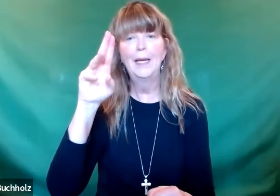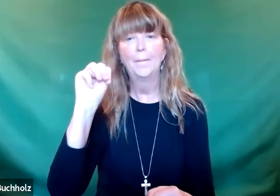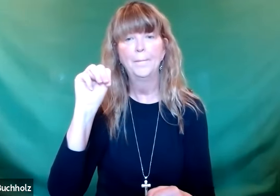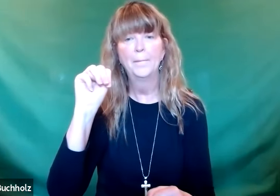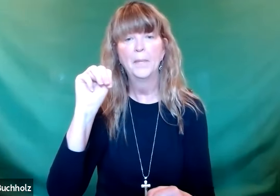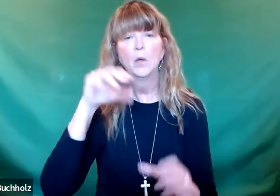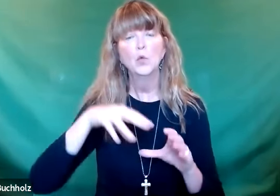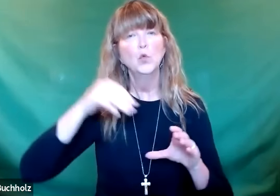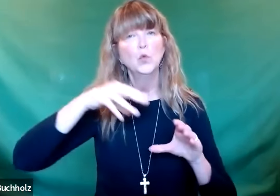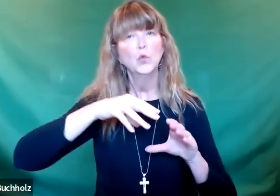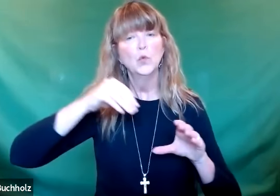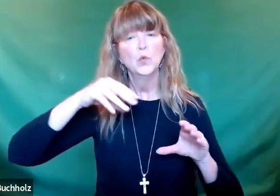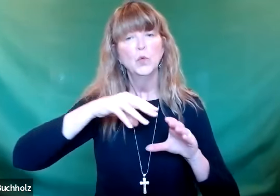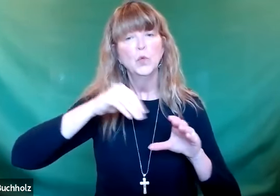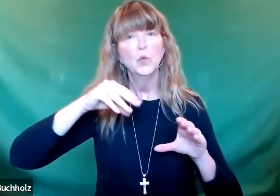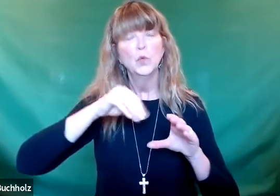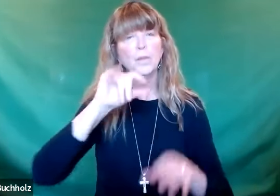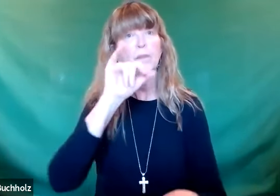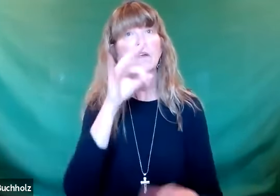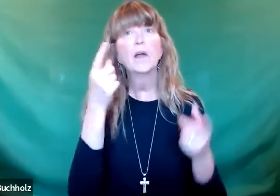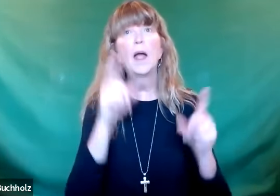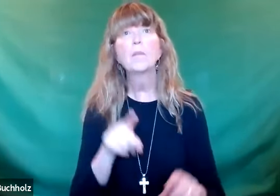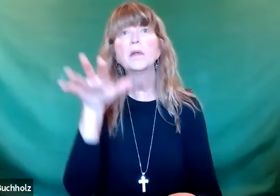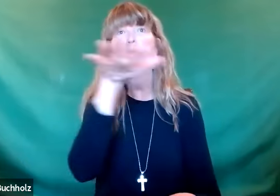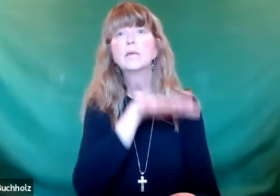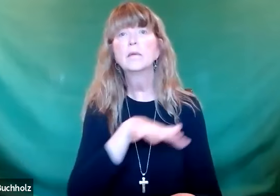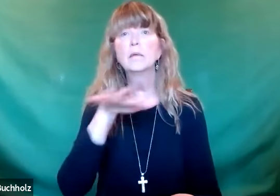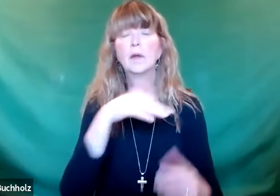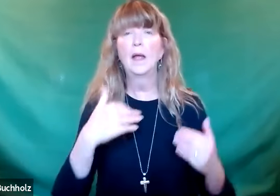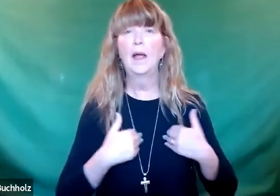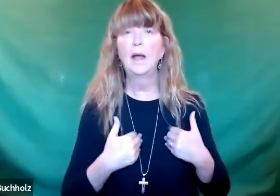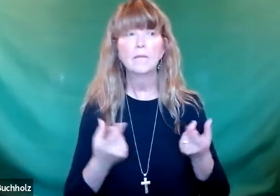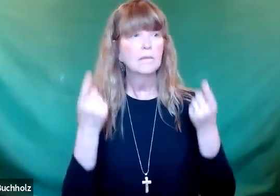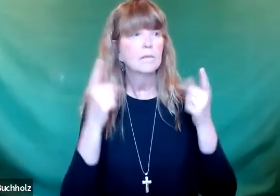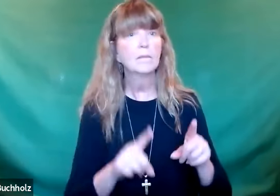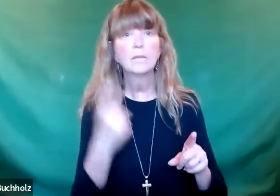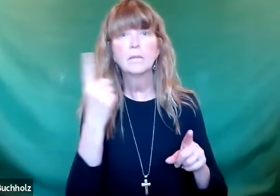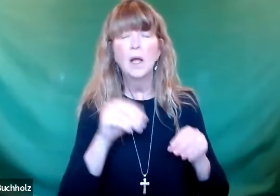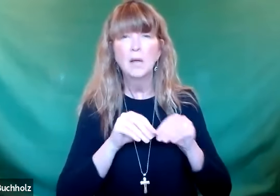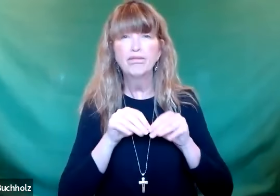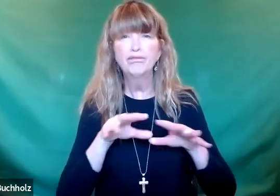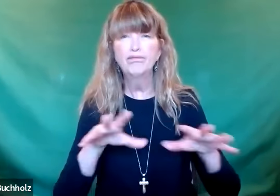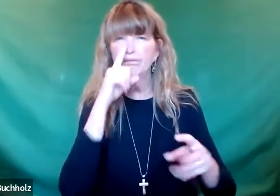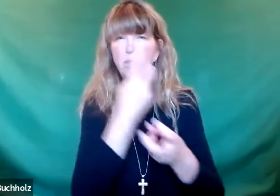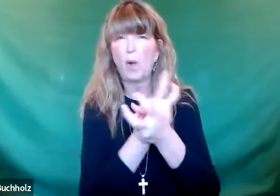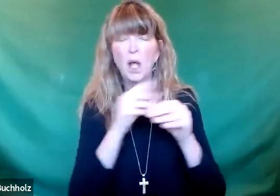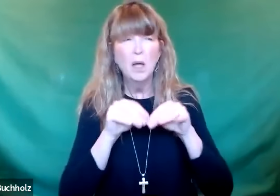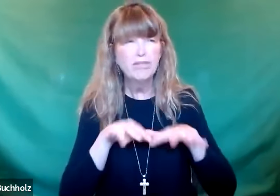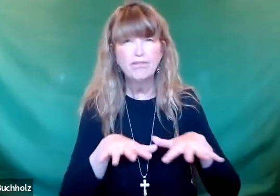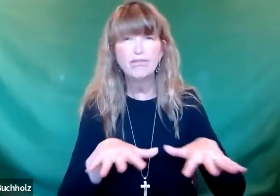uranium, and other heavy metals. They can actually take them out of the soil. So oftentimes when there is